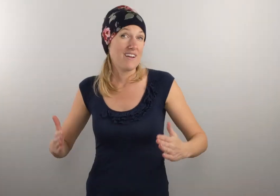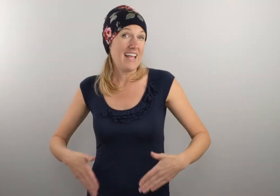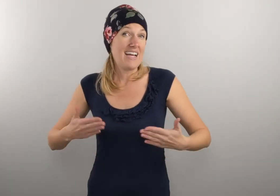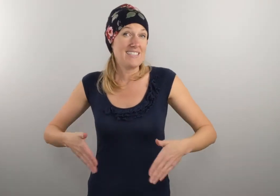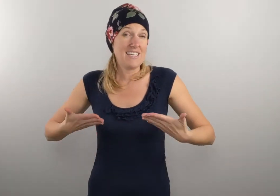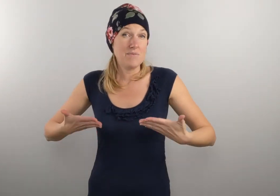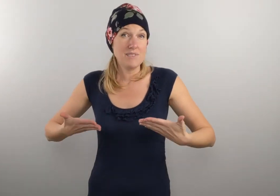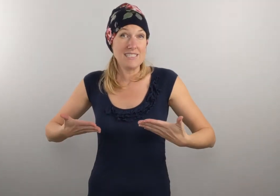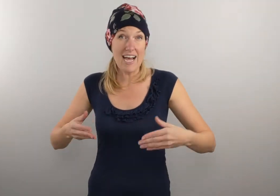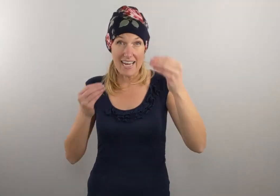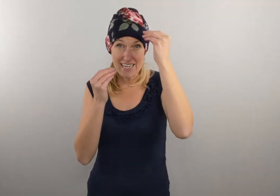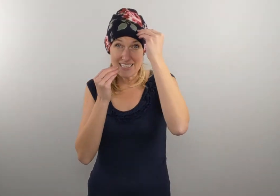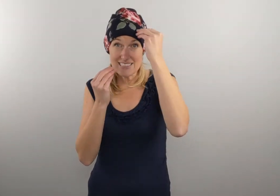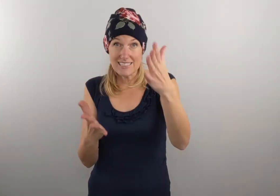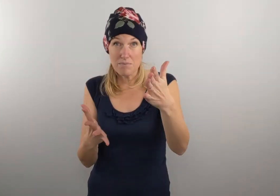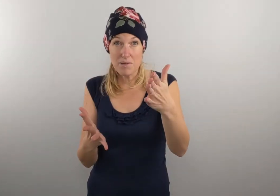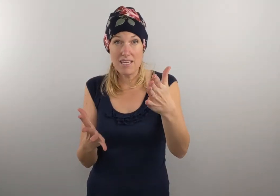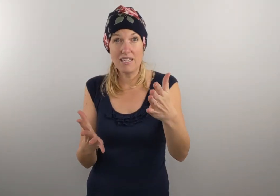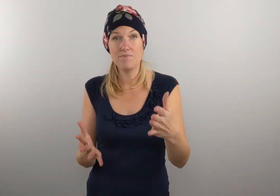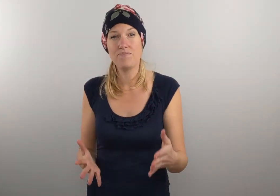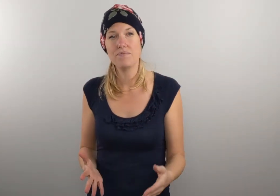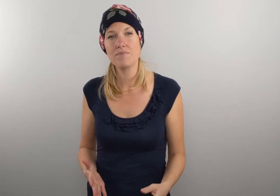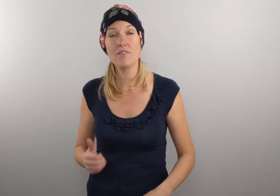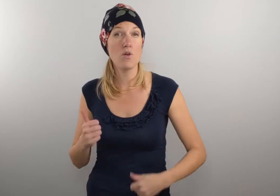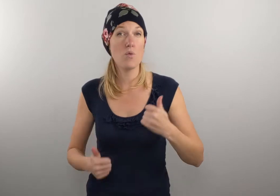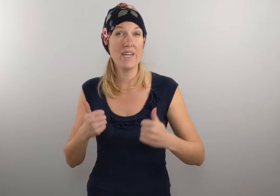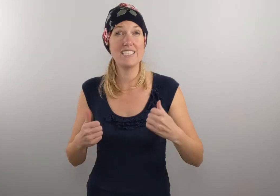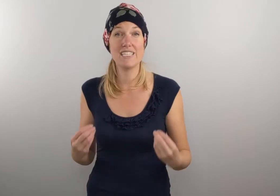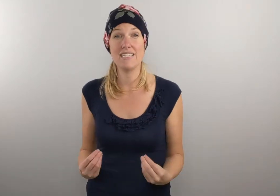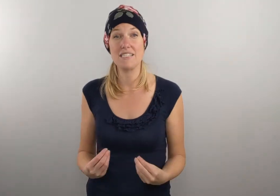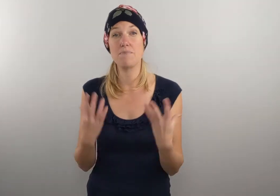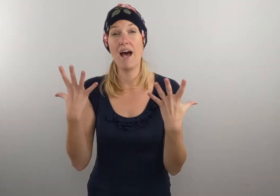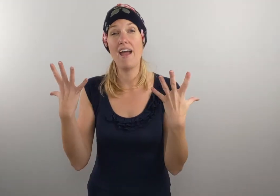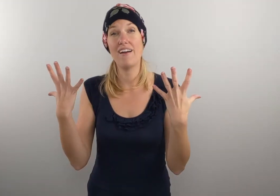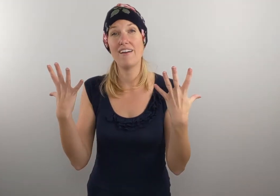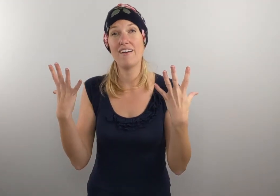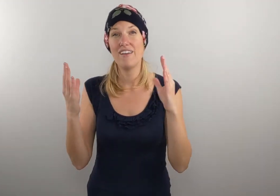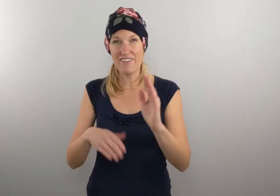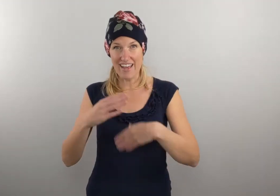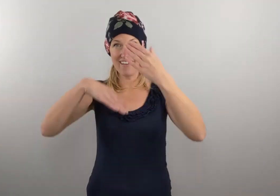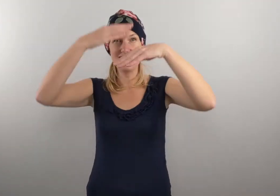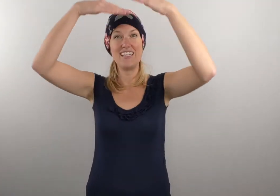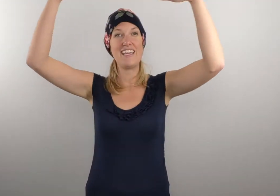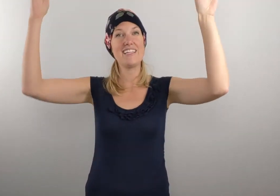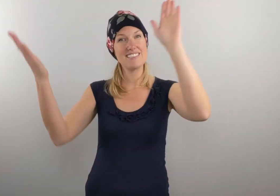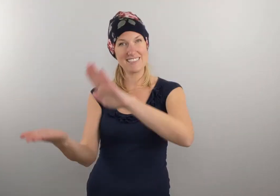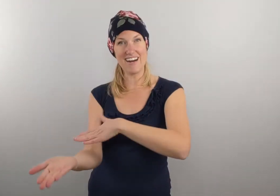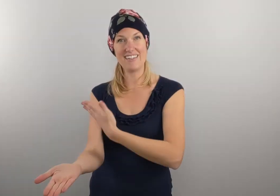glad sums tidings be, which inspire your heavenly song.